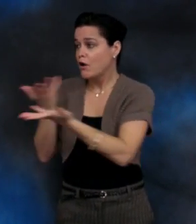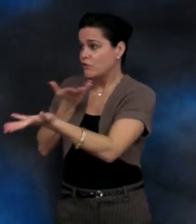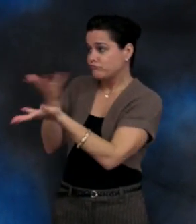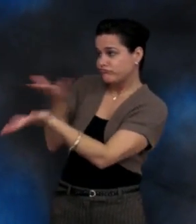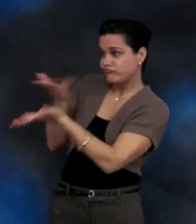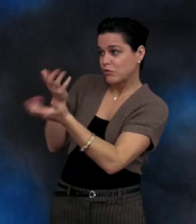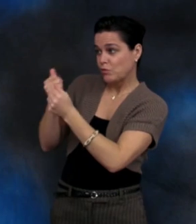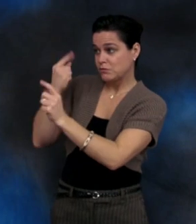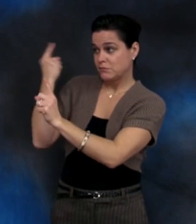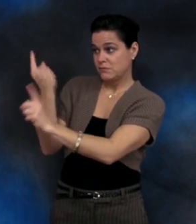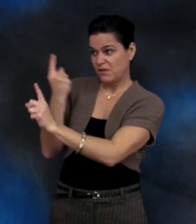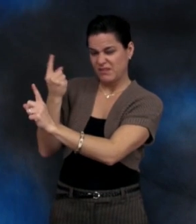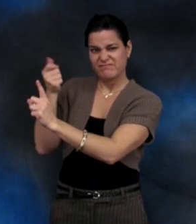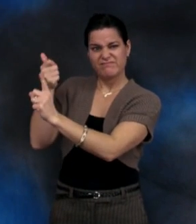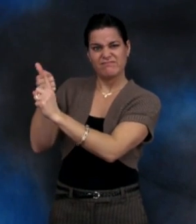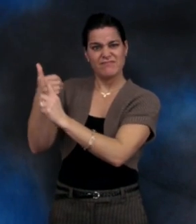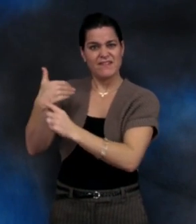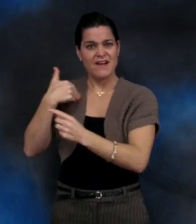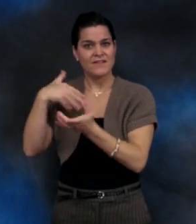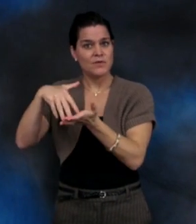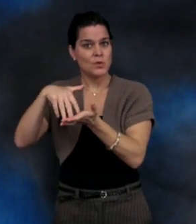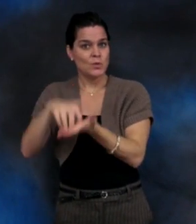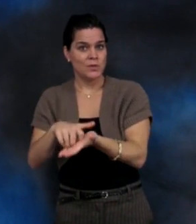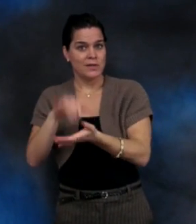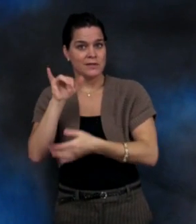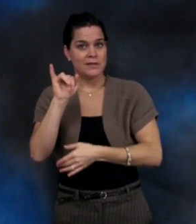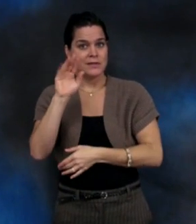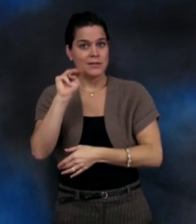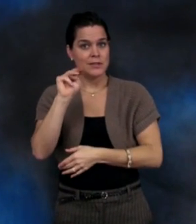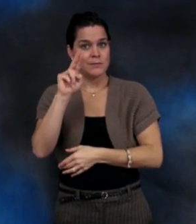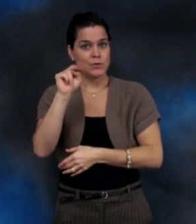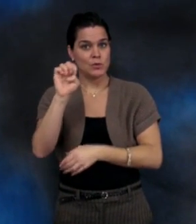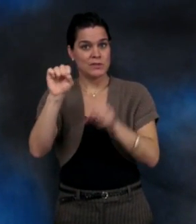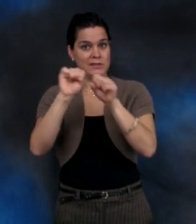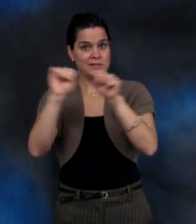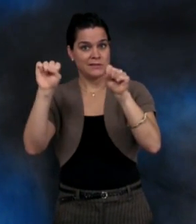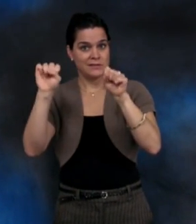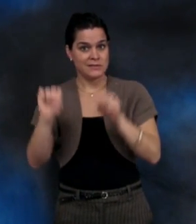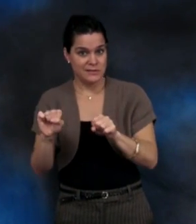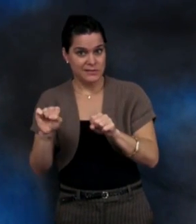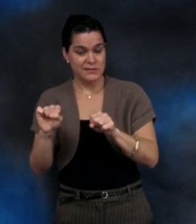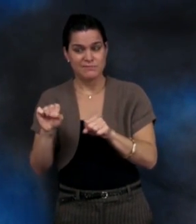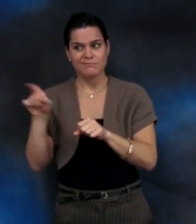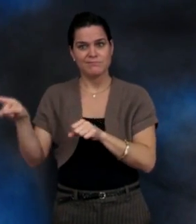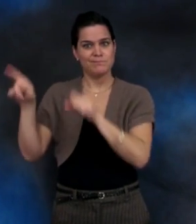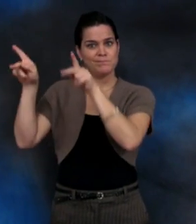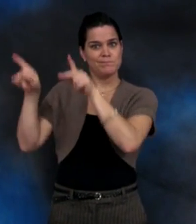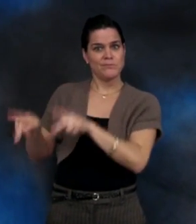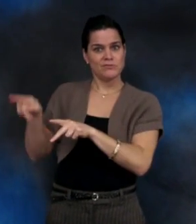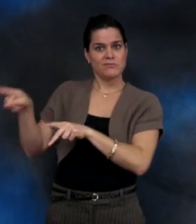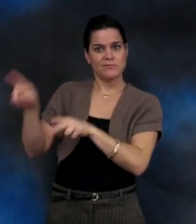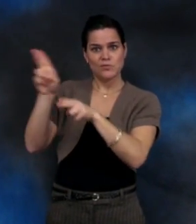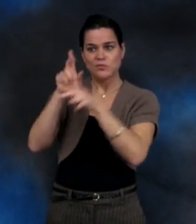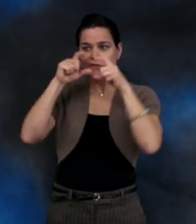12. Does the person to be vaccinated live with or expect to have close contact